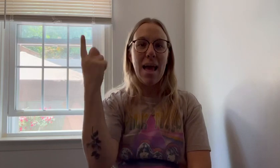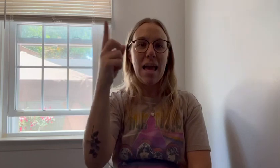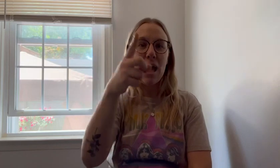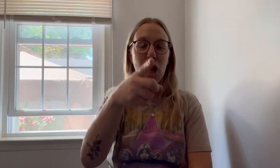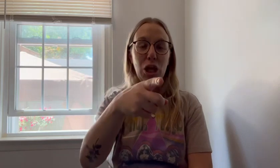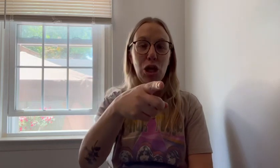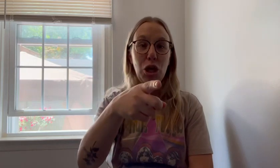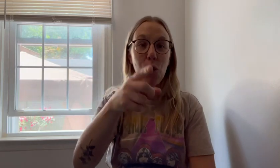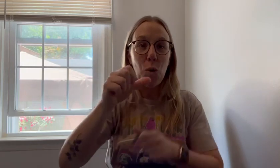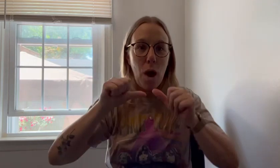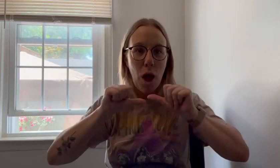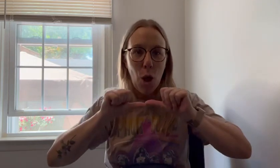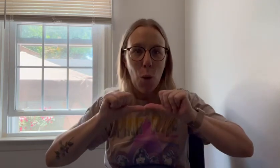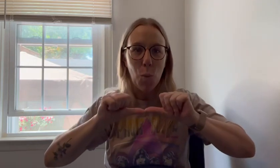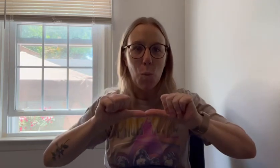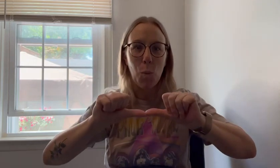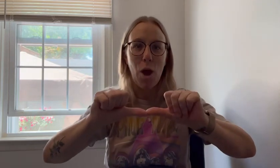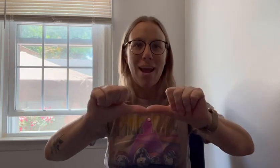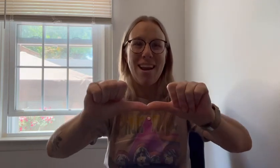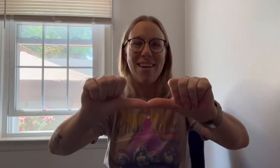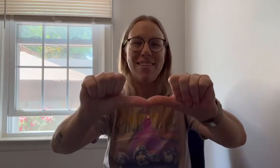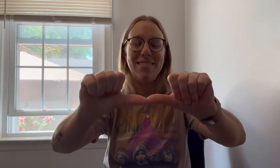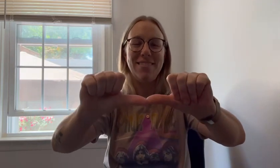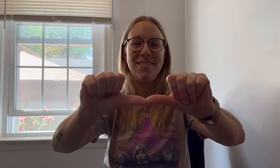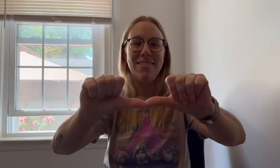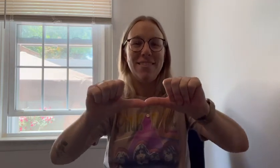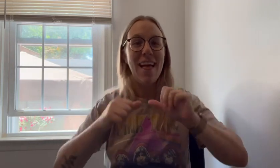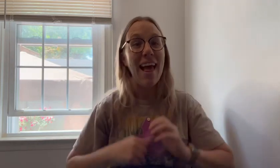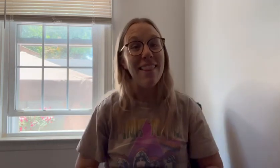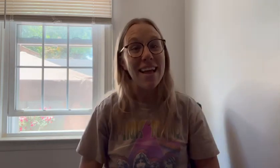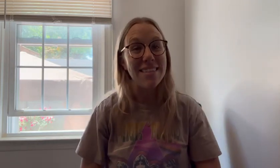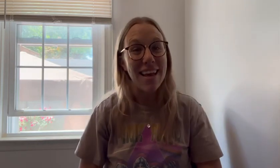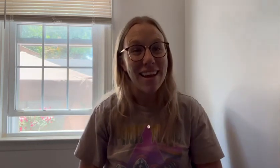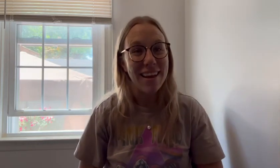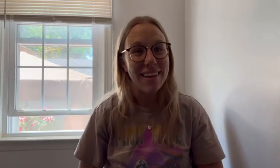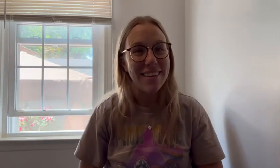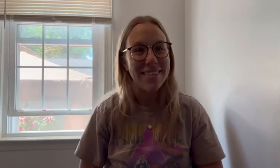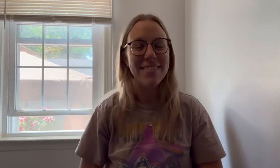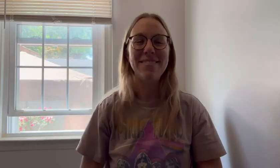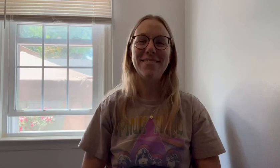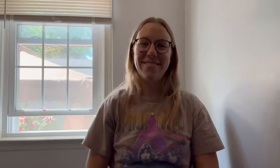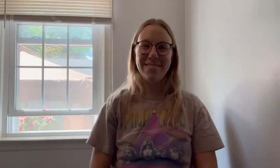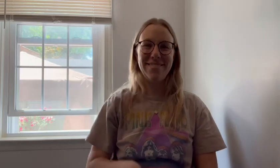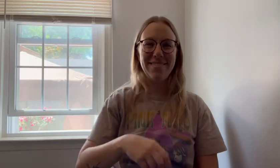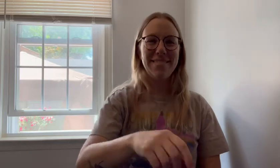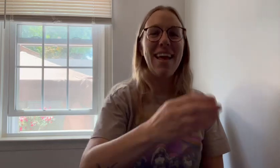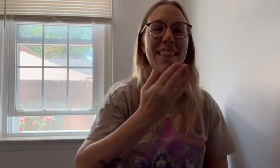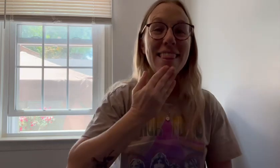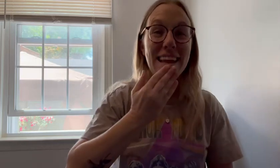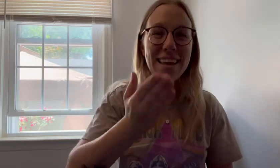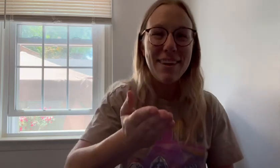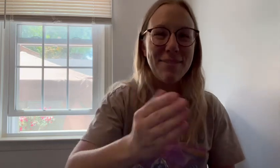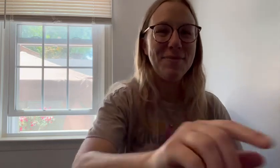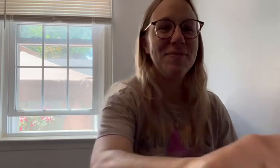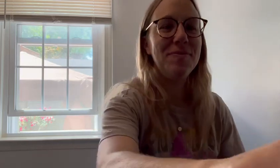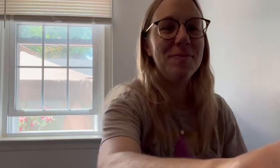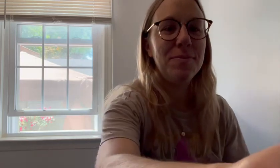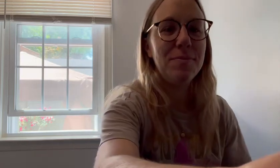You Run. May You May And that's it. Thank you. you. peace